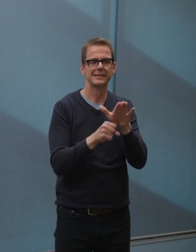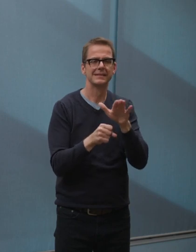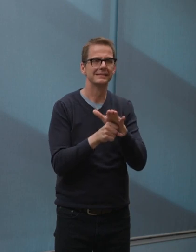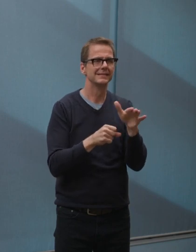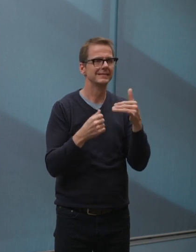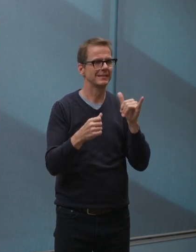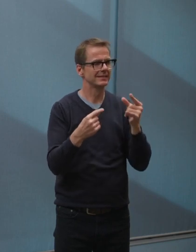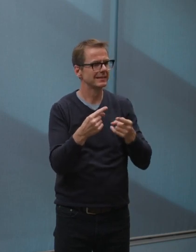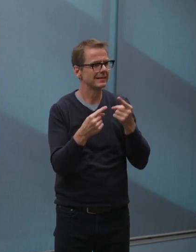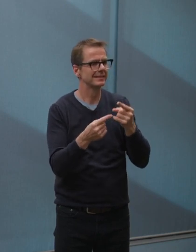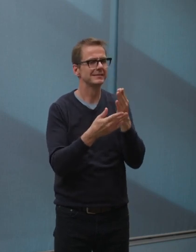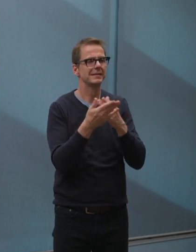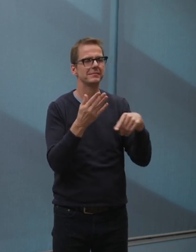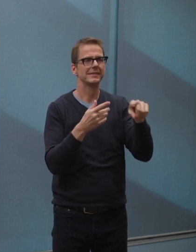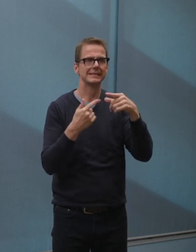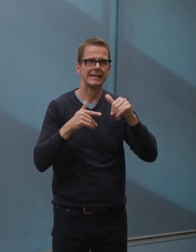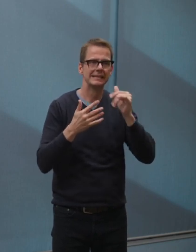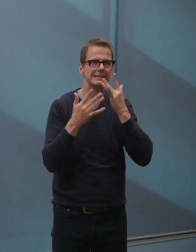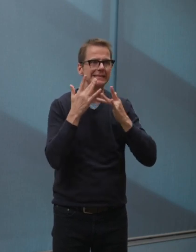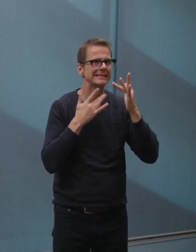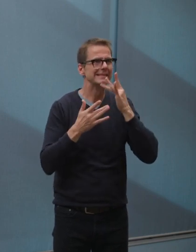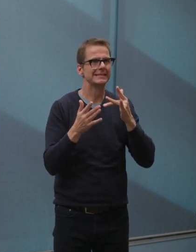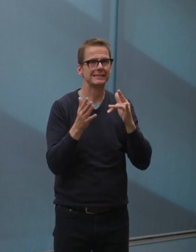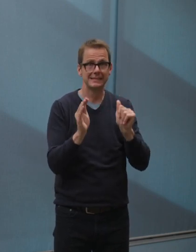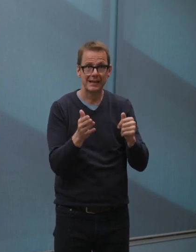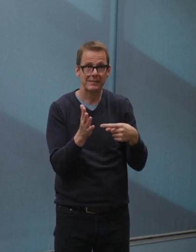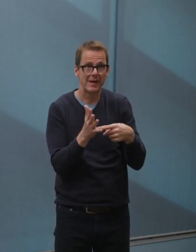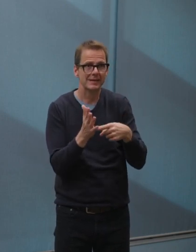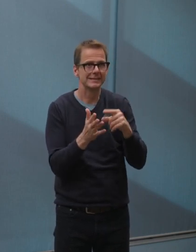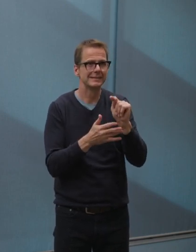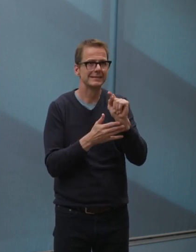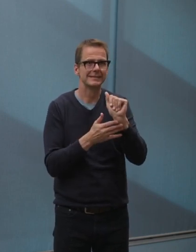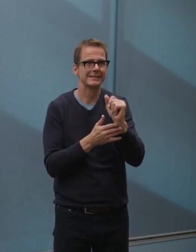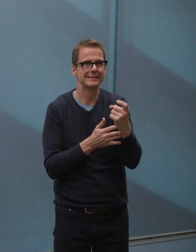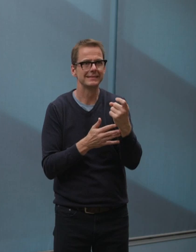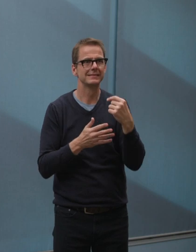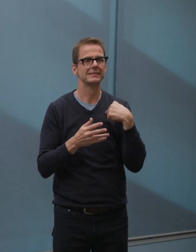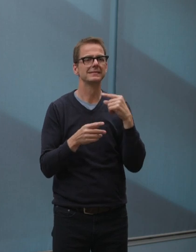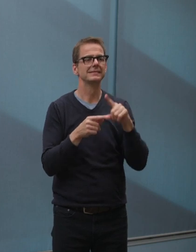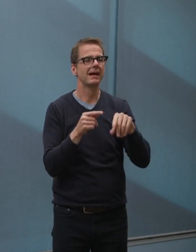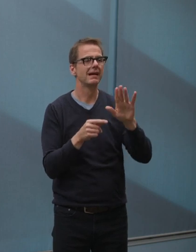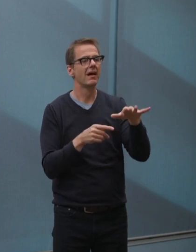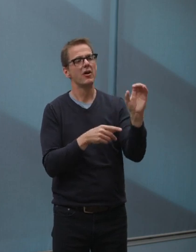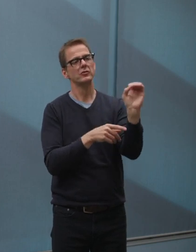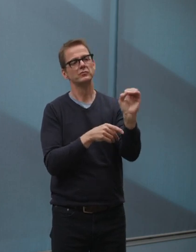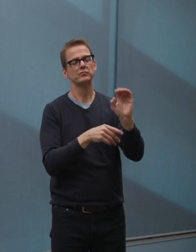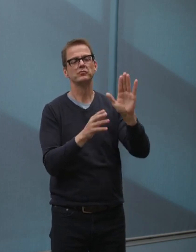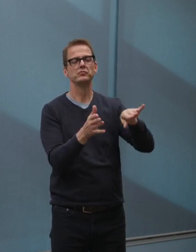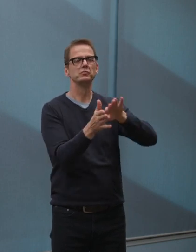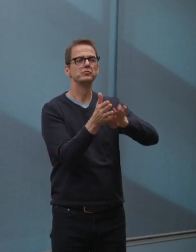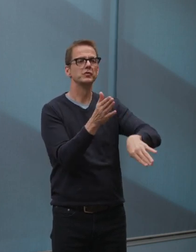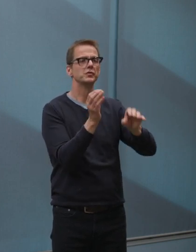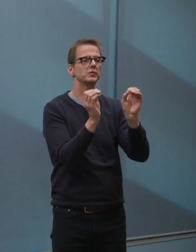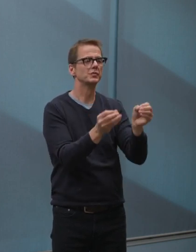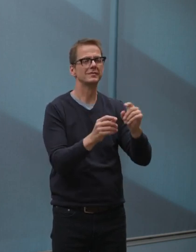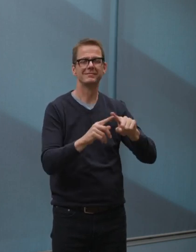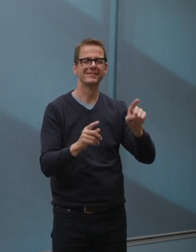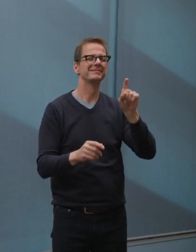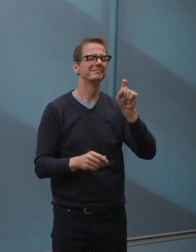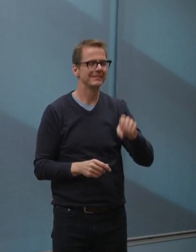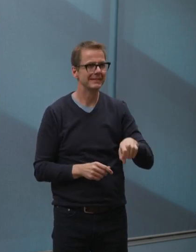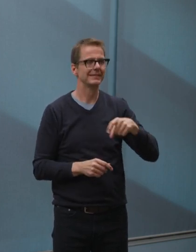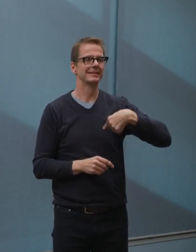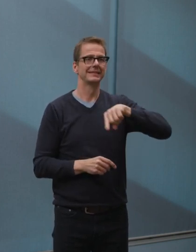services that they need. And so this is why we continue to advocate to both the provincial and federal governments for financial assistance.